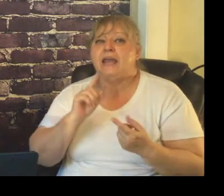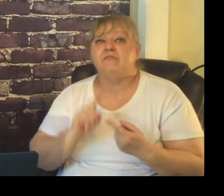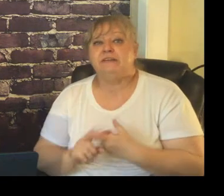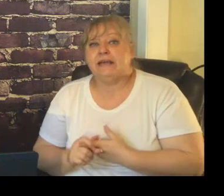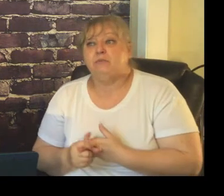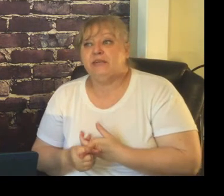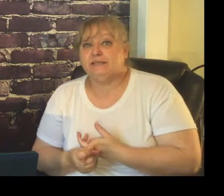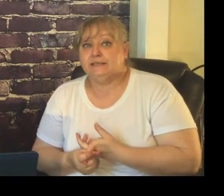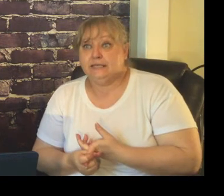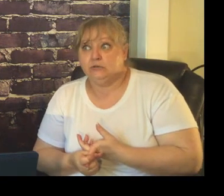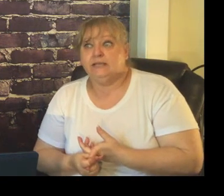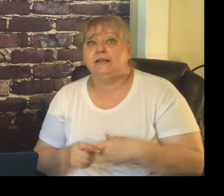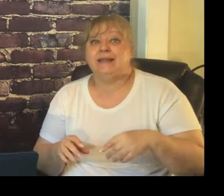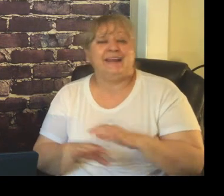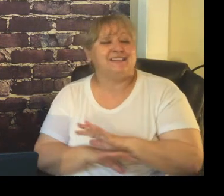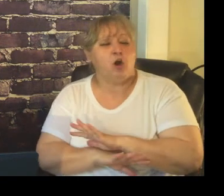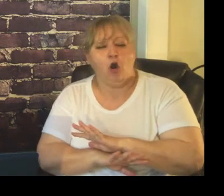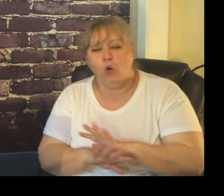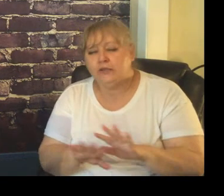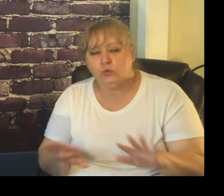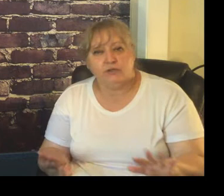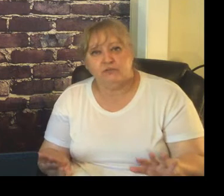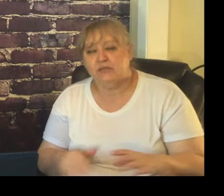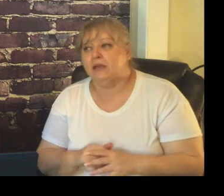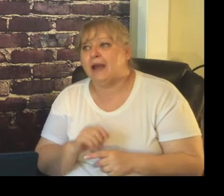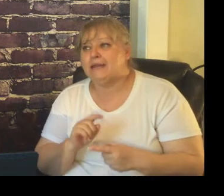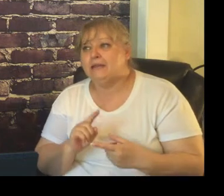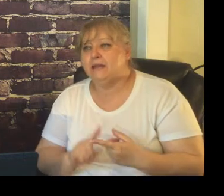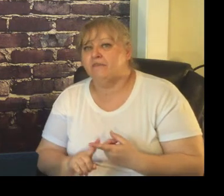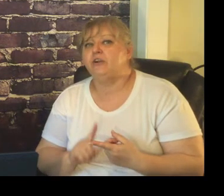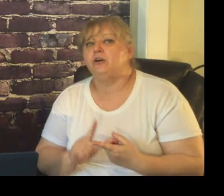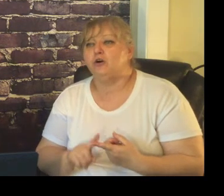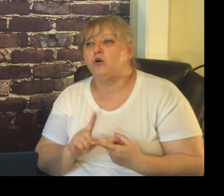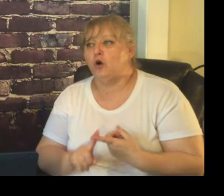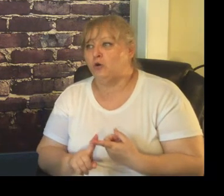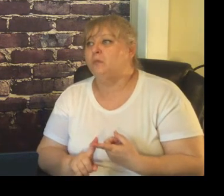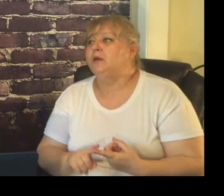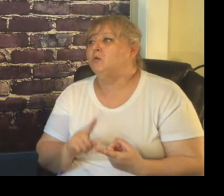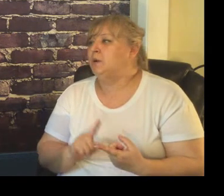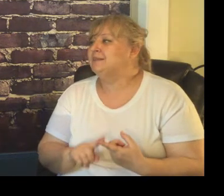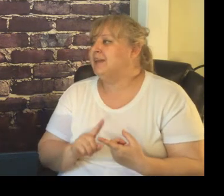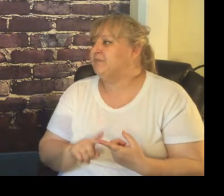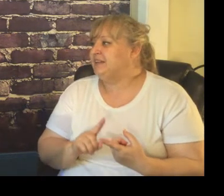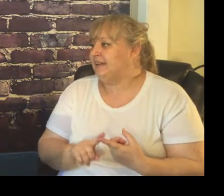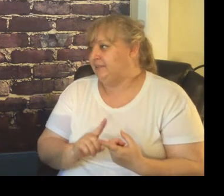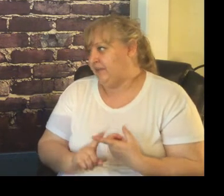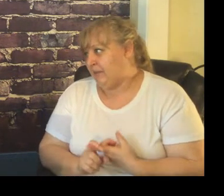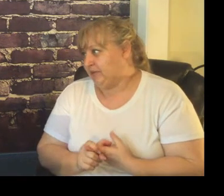have another big secret that has always worked for me I never call home when something negative happens